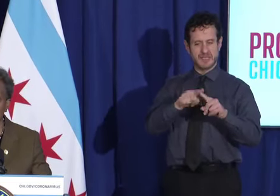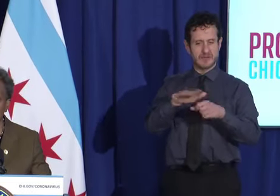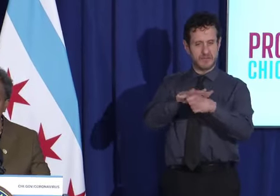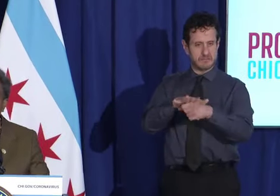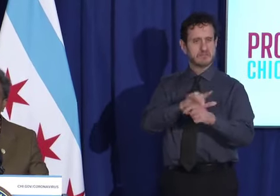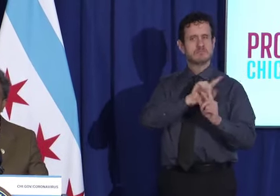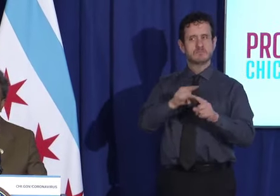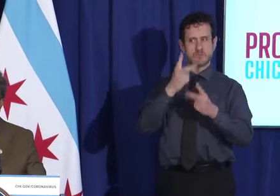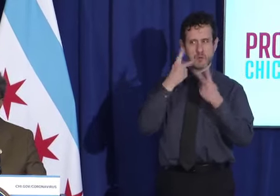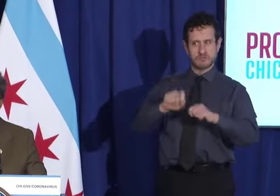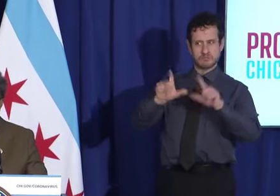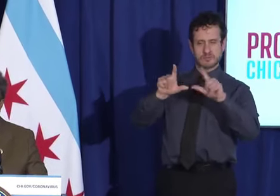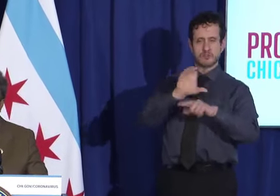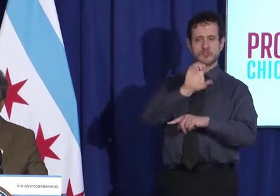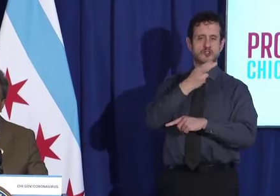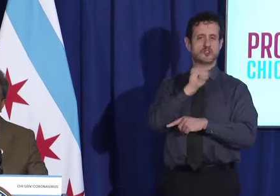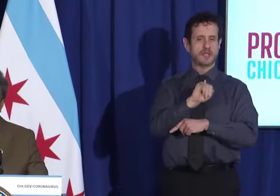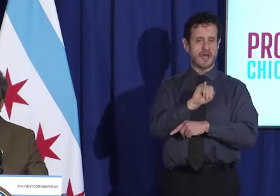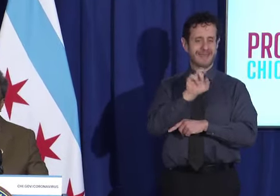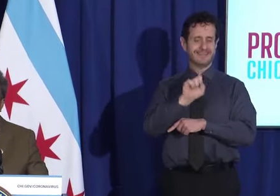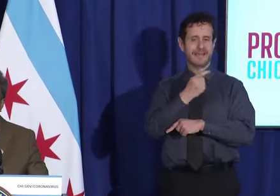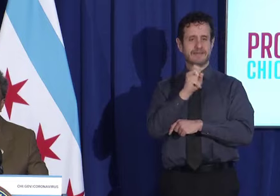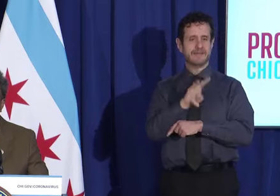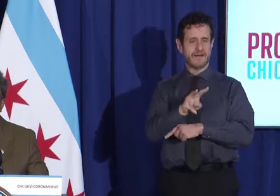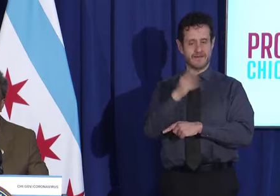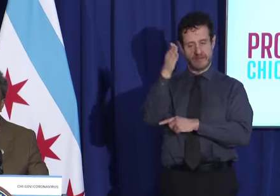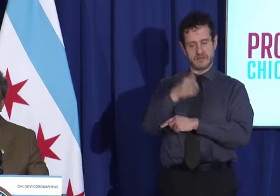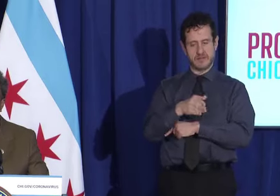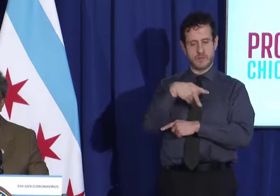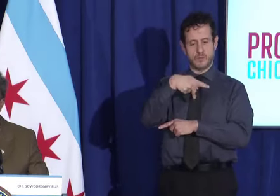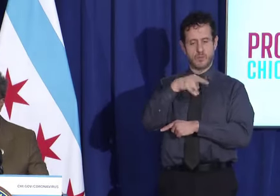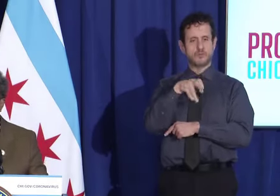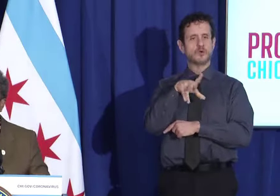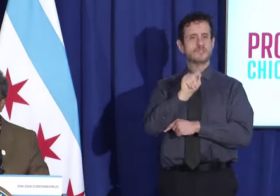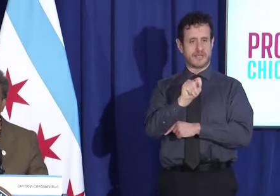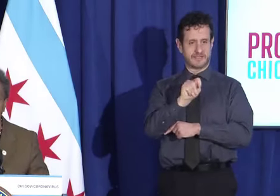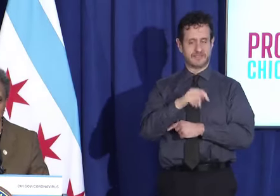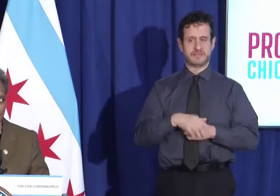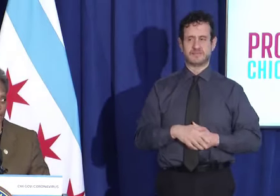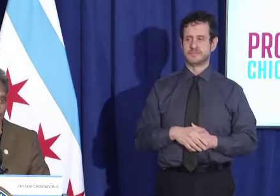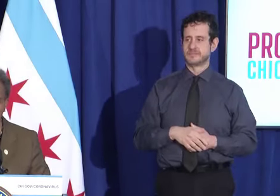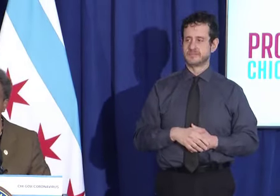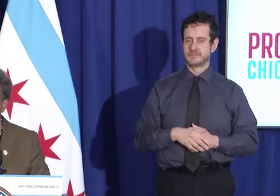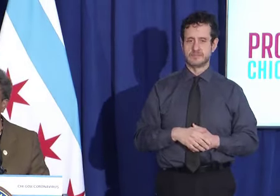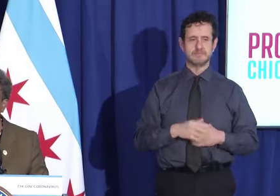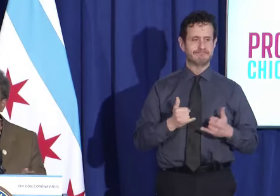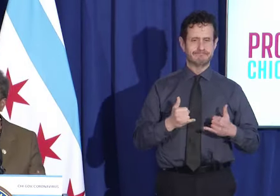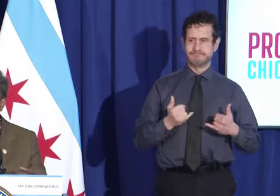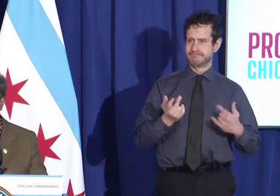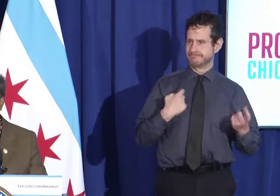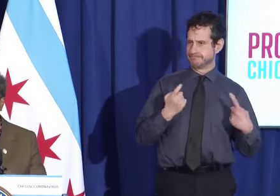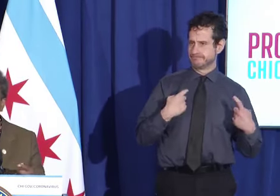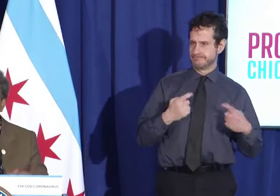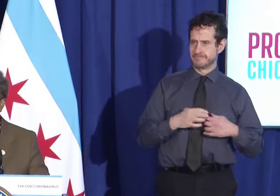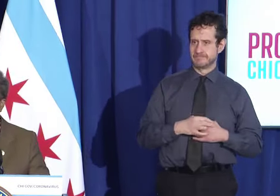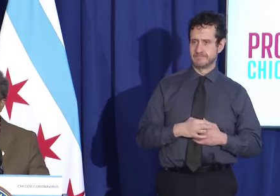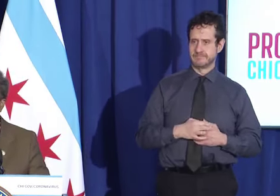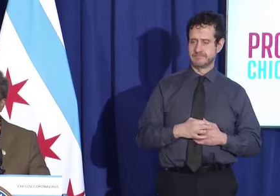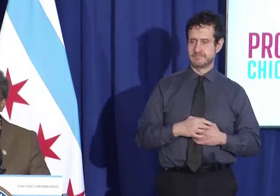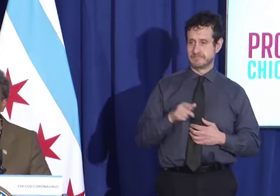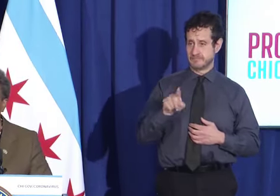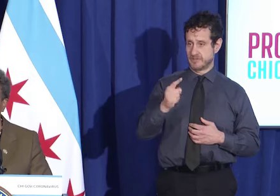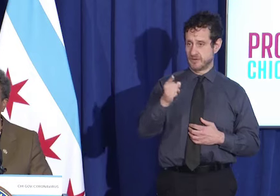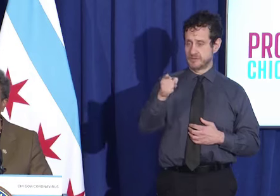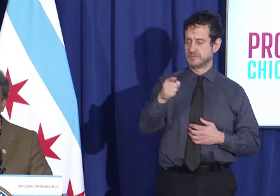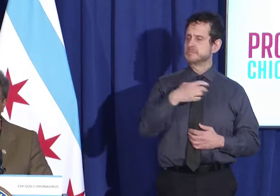.gov forward slash protect. That's shy.gov forward slash protect. And with that, I'll take your questions. I you're up first.